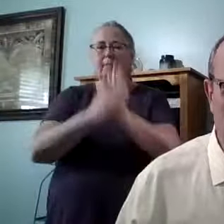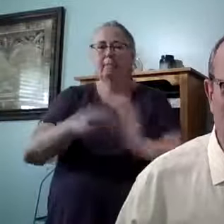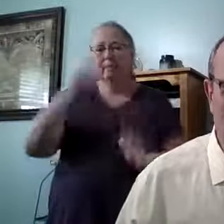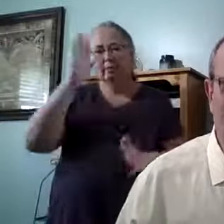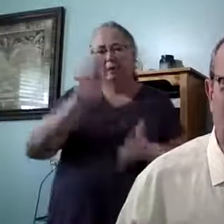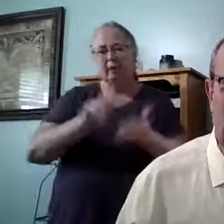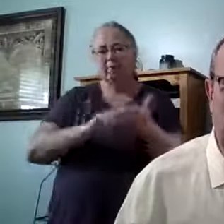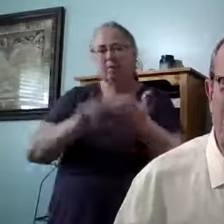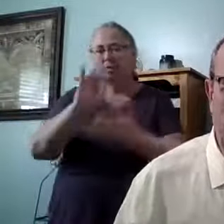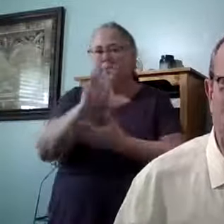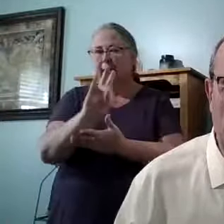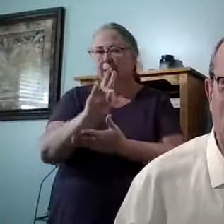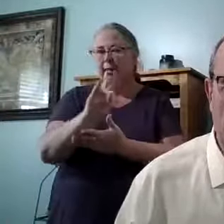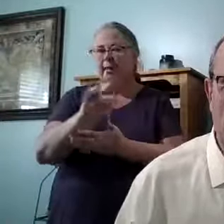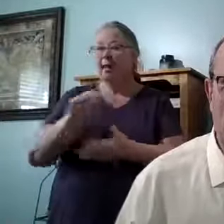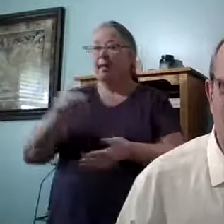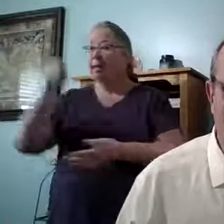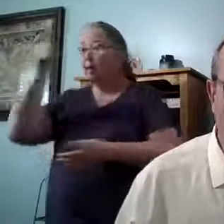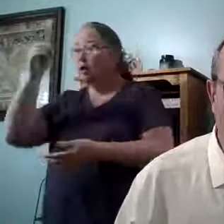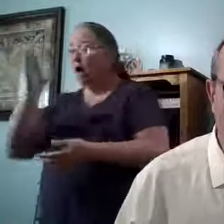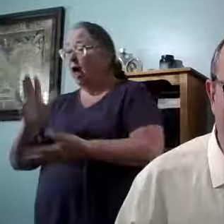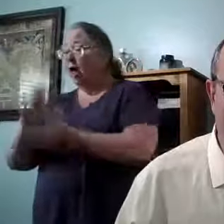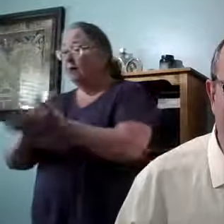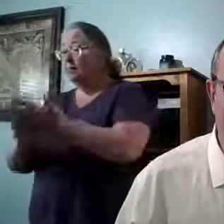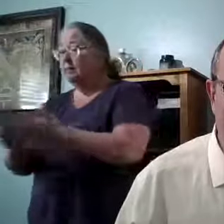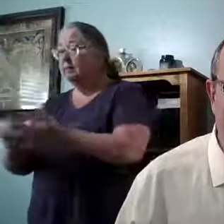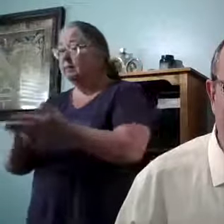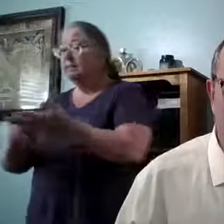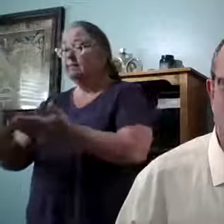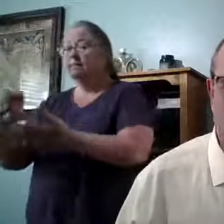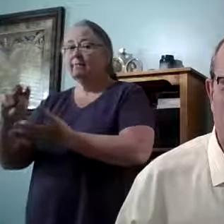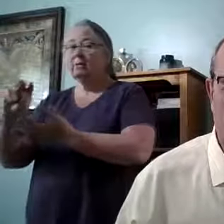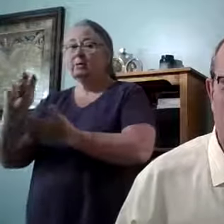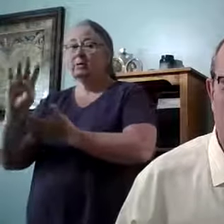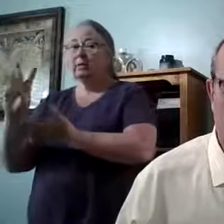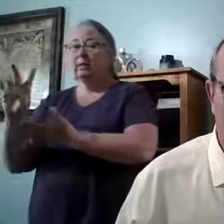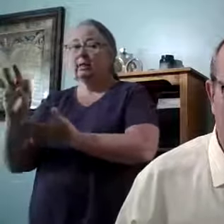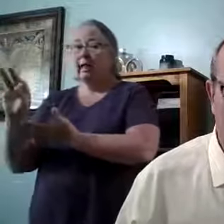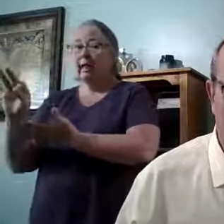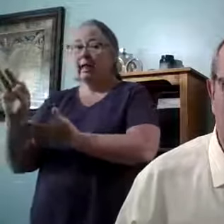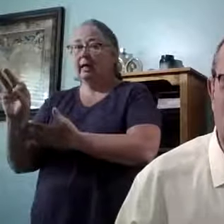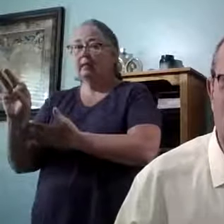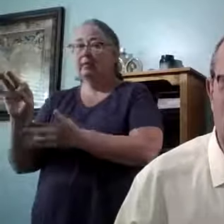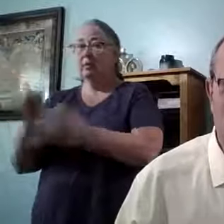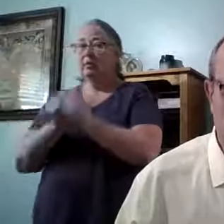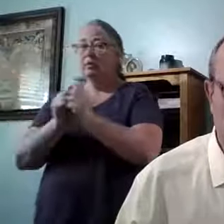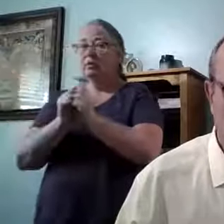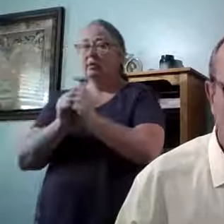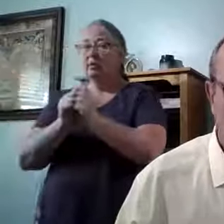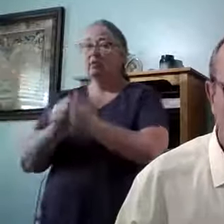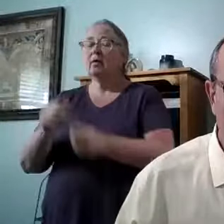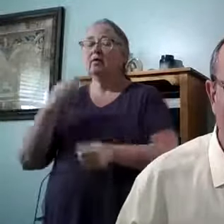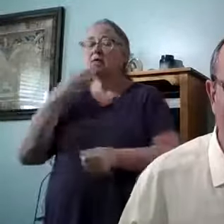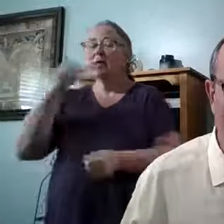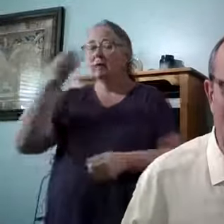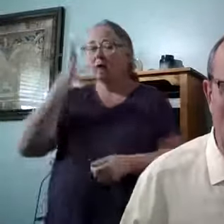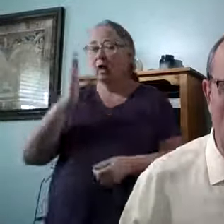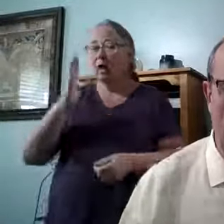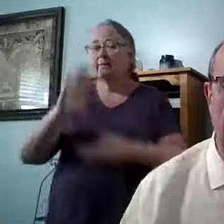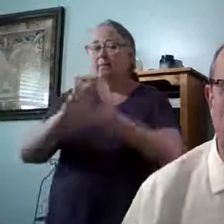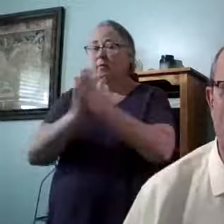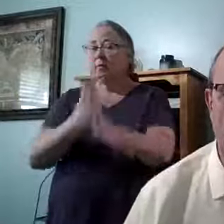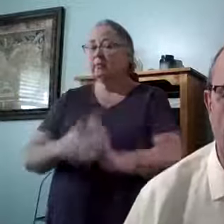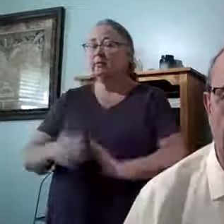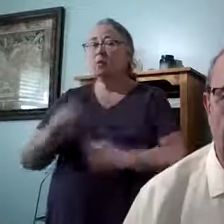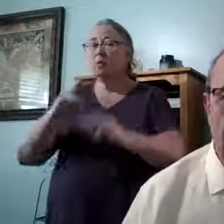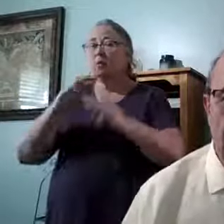7 and the God of peace in verse 9, hand in hand. Thank God for peace. The only way